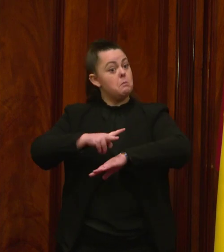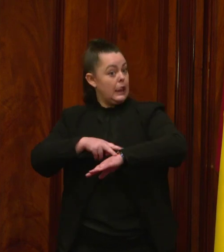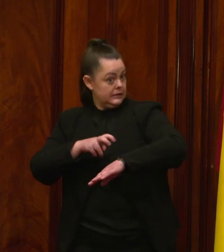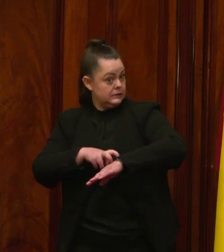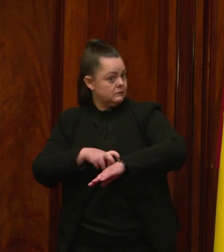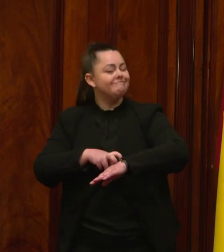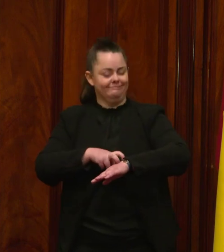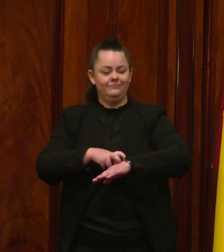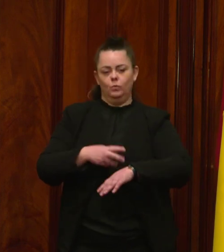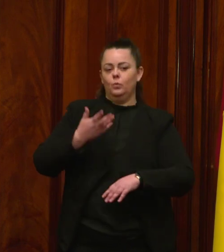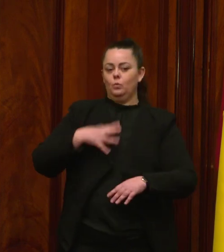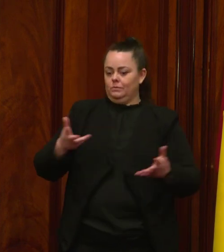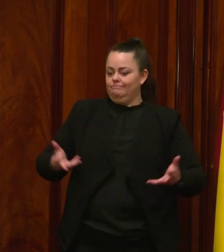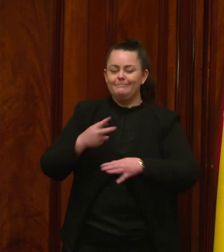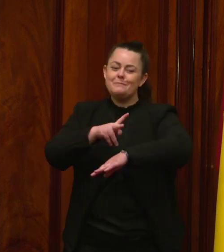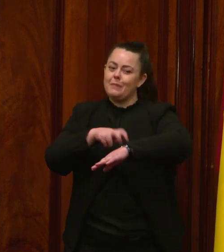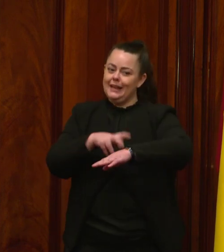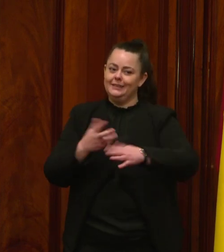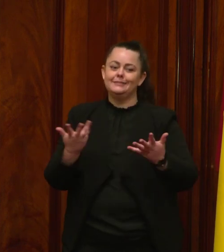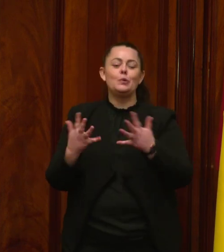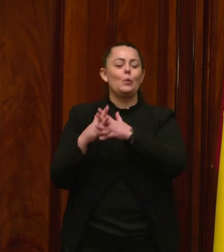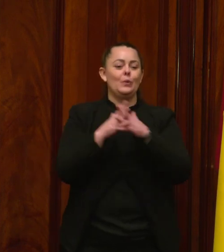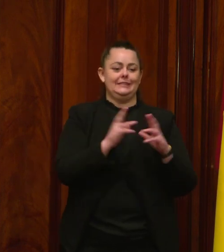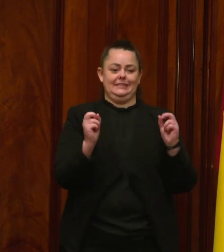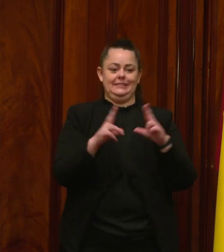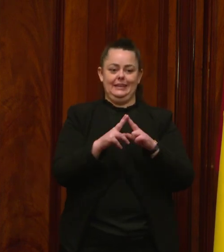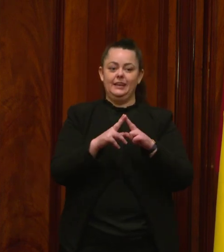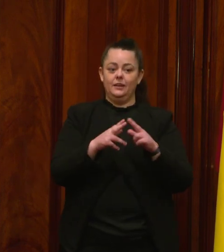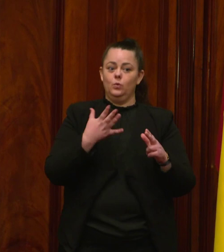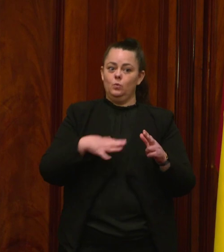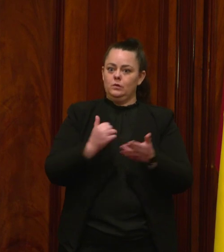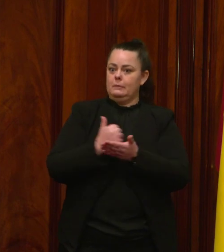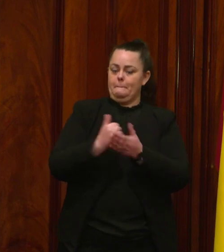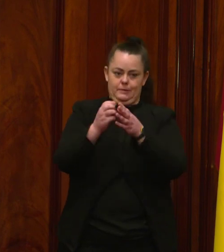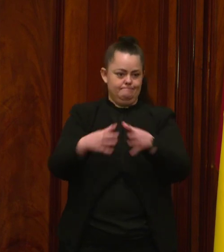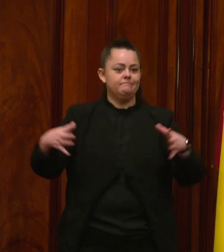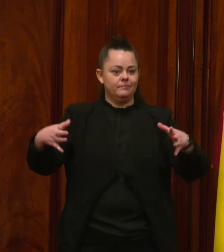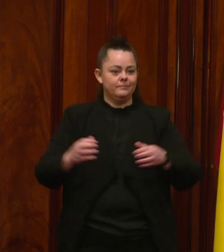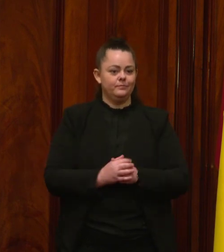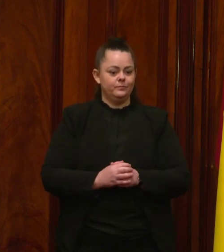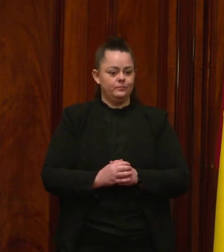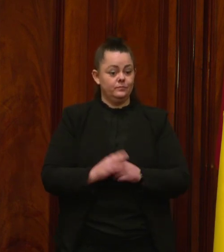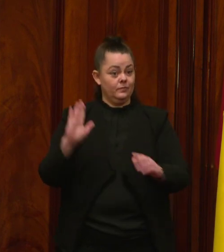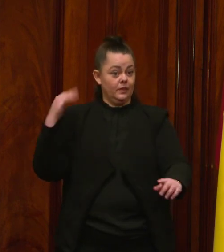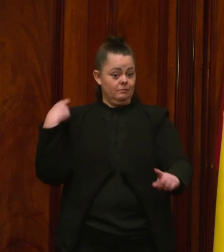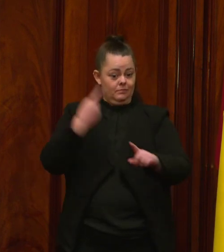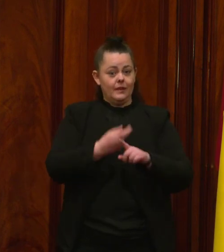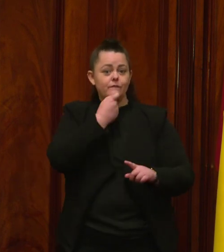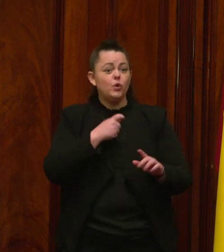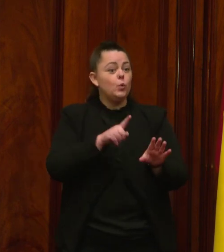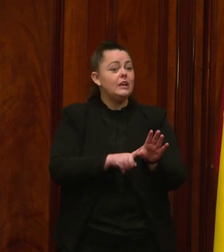South Wales Police Force has endured an exceptionally challenging few years through bushfire and pandemic.